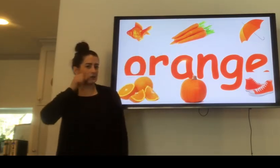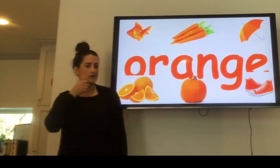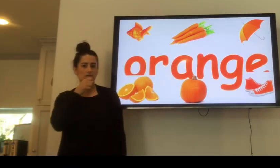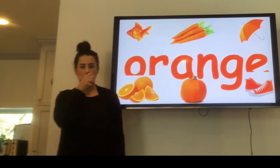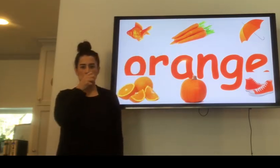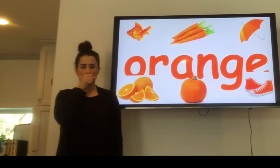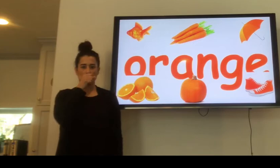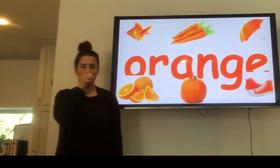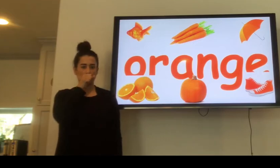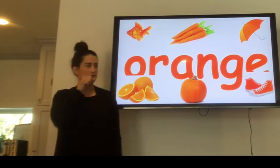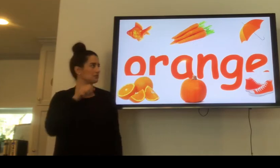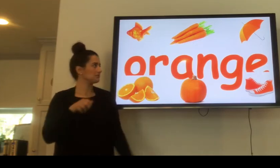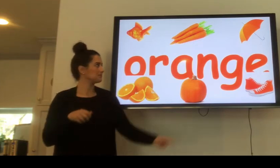Carrots are orange.